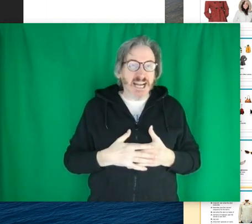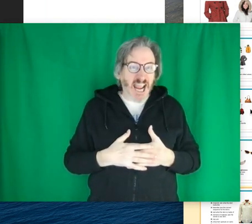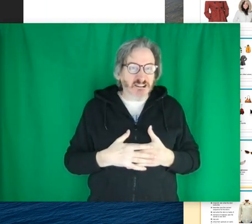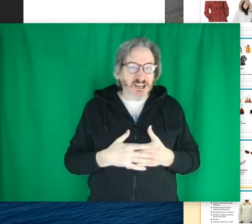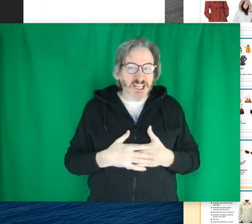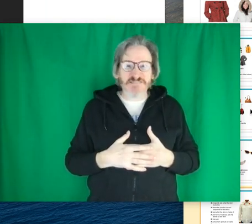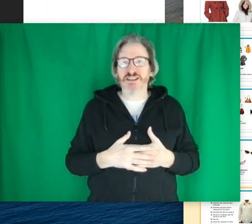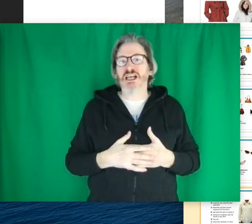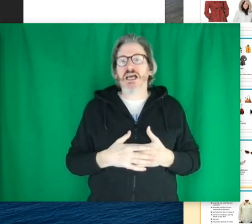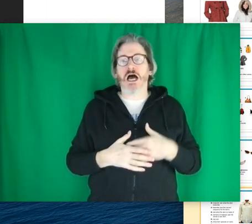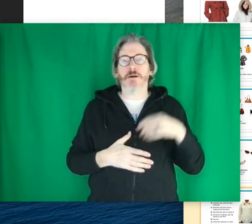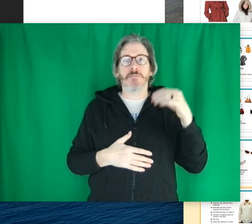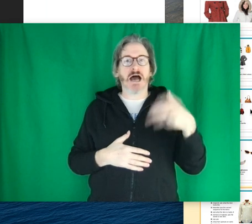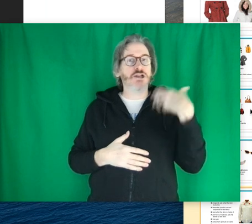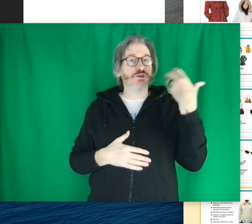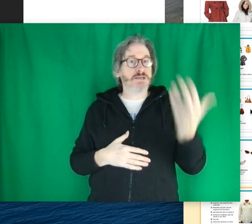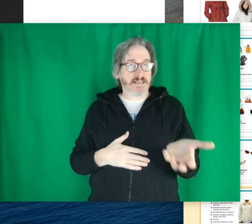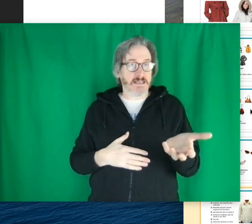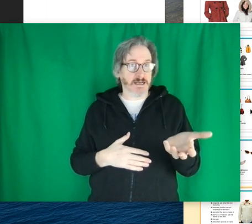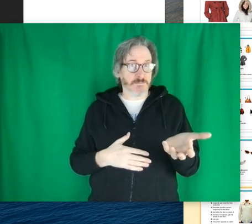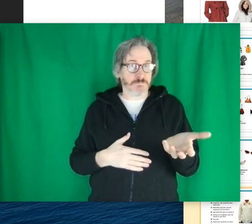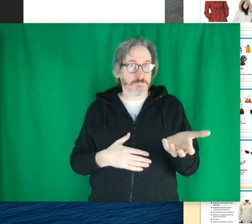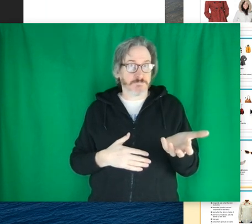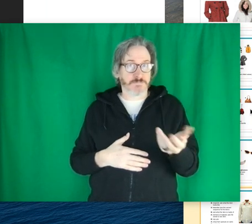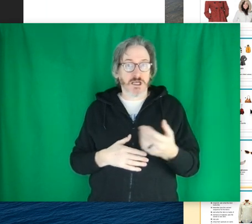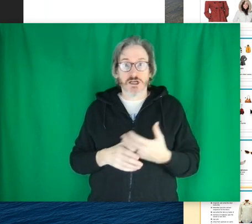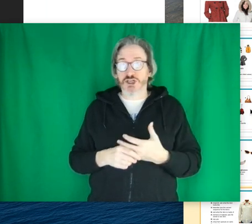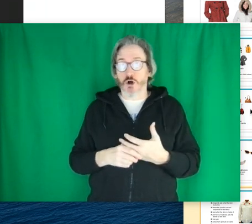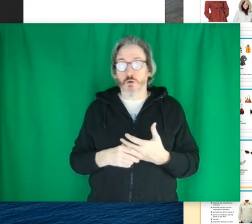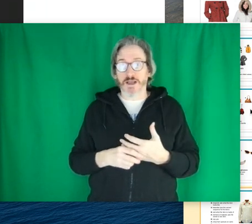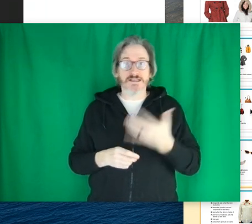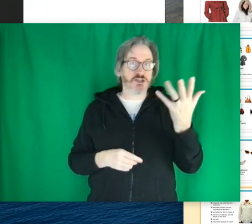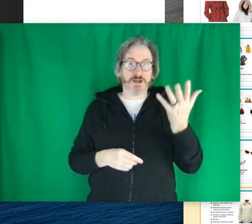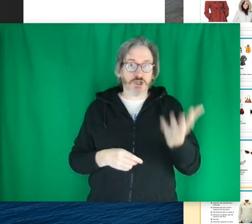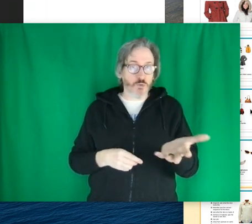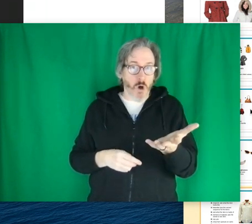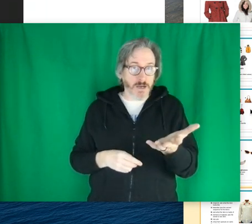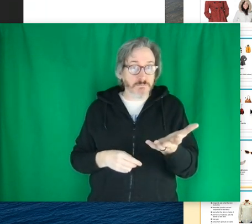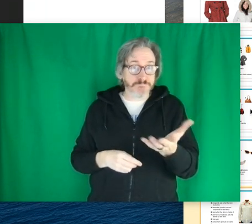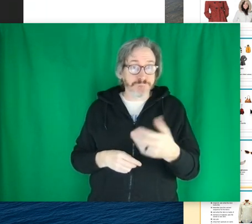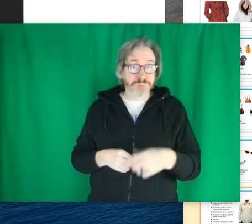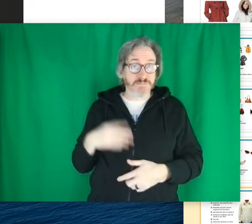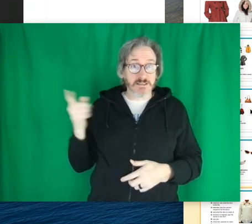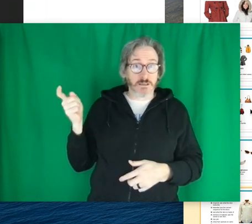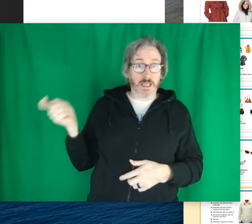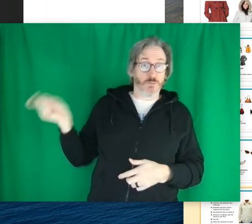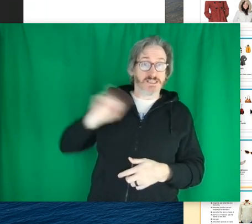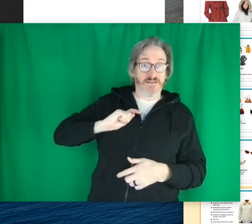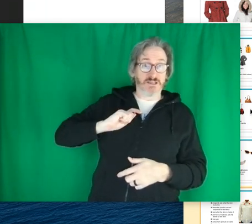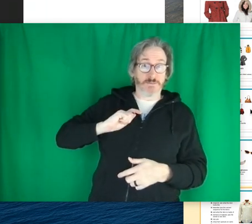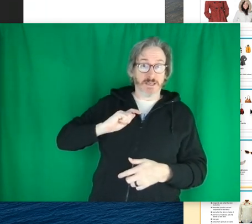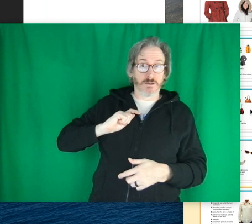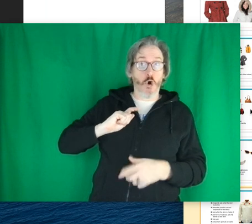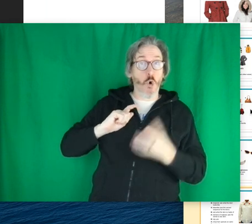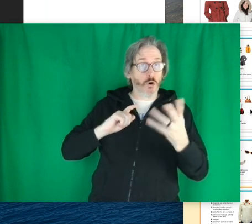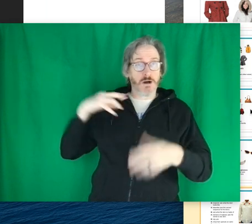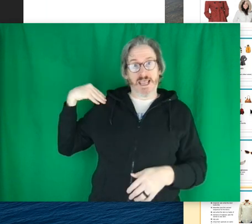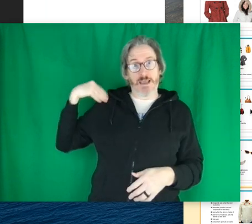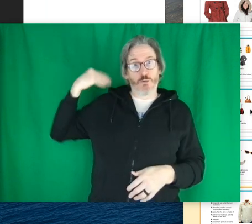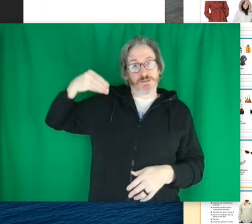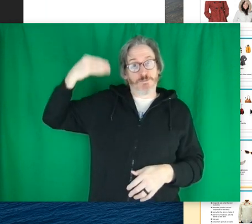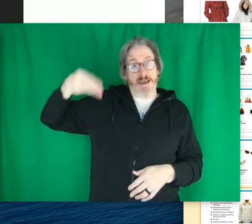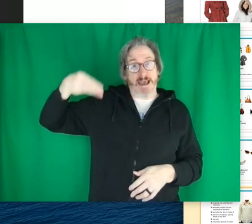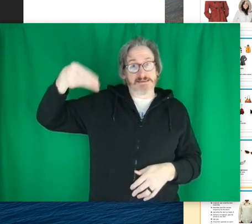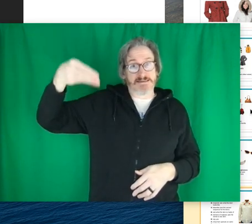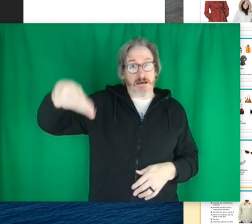I need a haircut. How did you get the item? So in situation one. It was given to me. Or